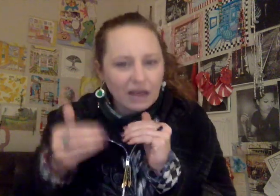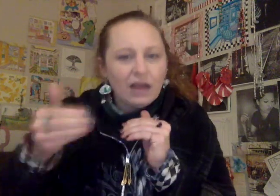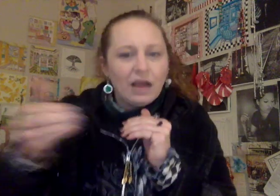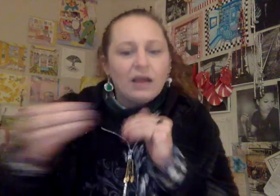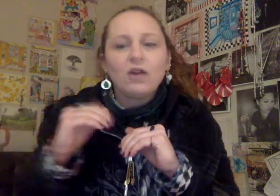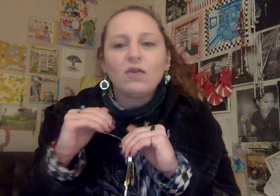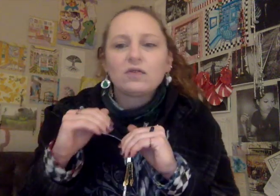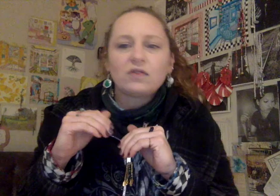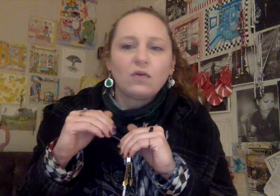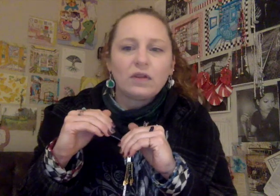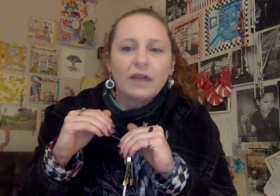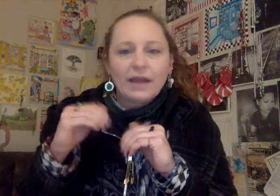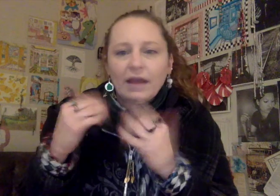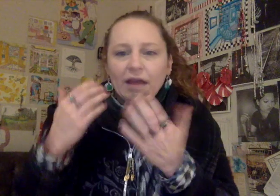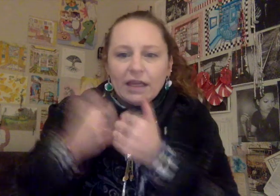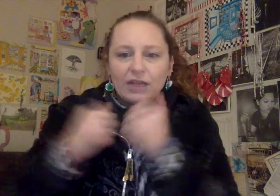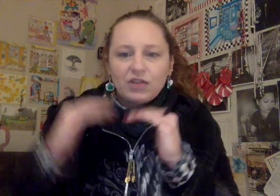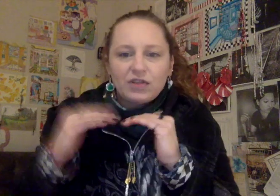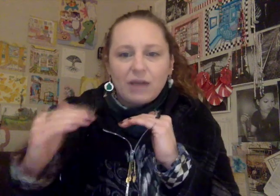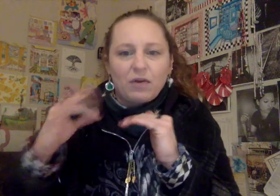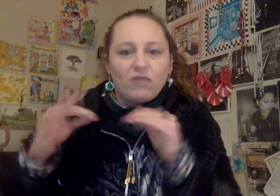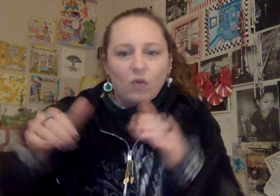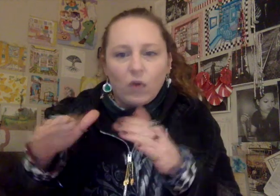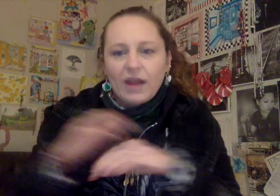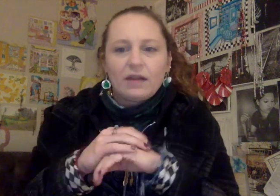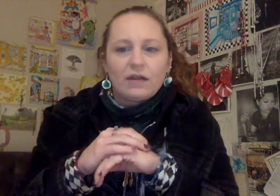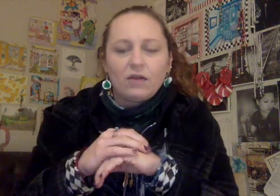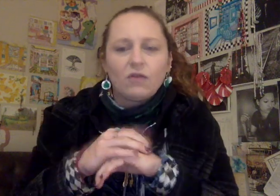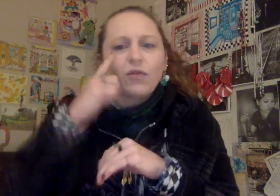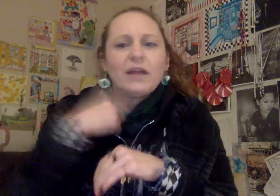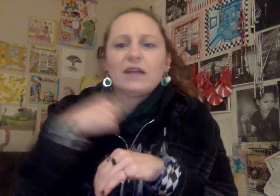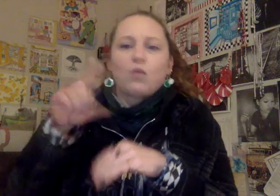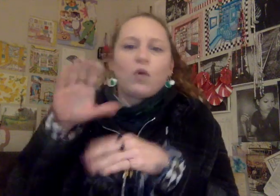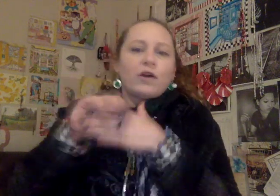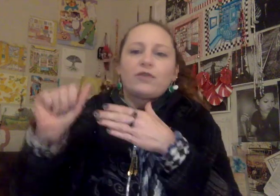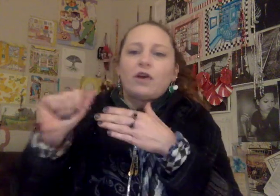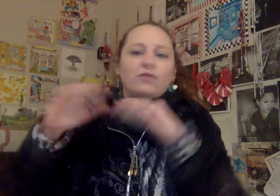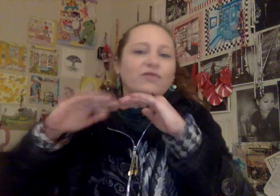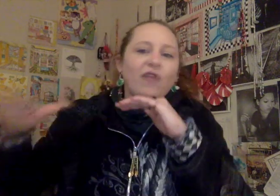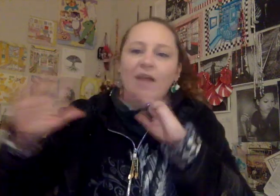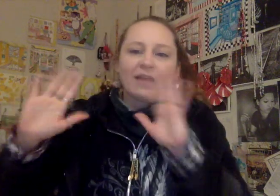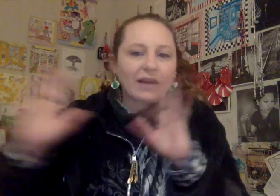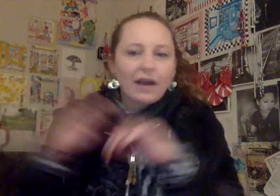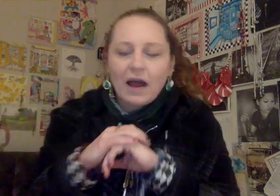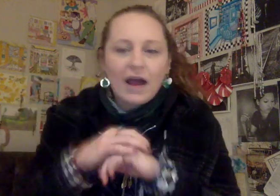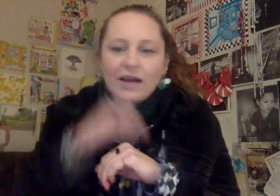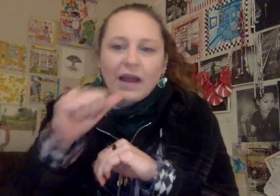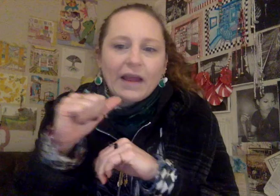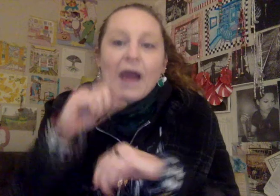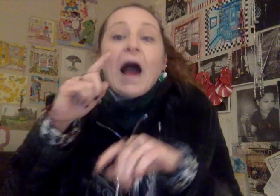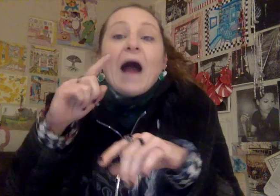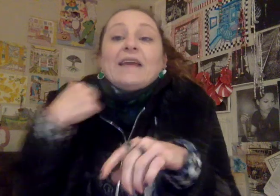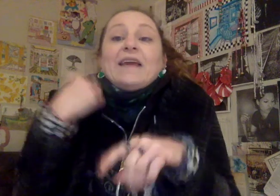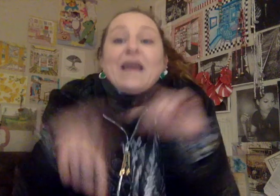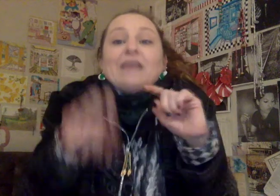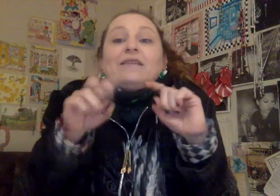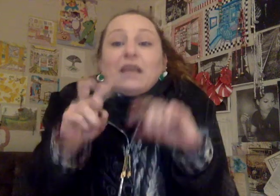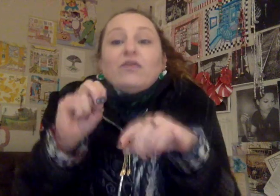you know, so like each step of the way, you know, for me, it's $100 flat. Like I, I, I can't even